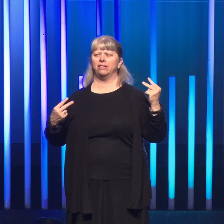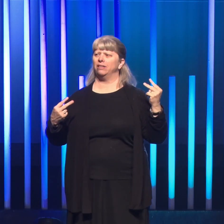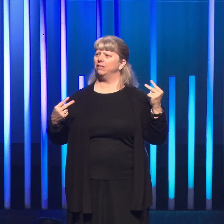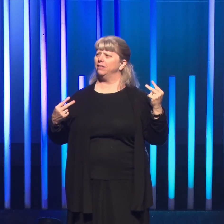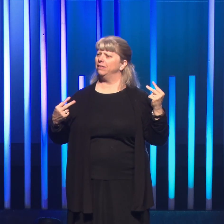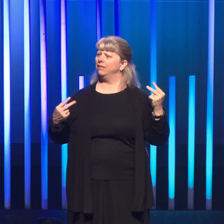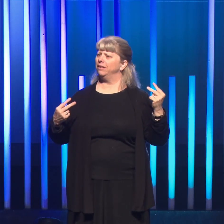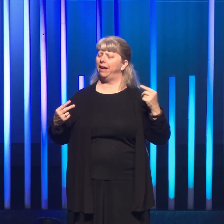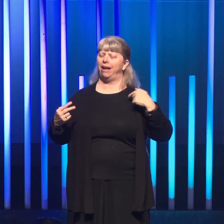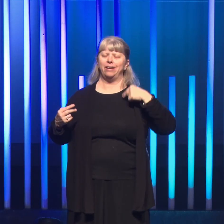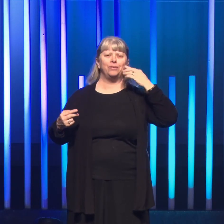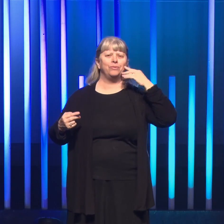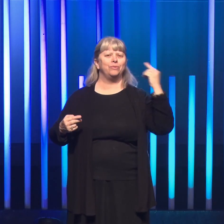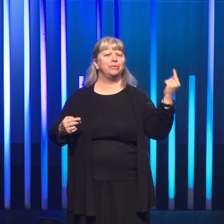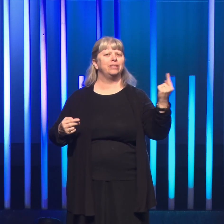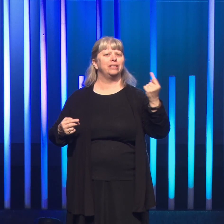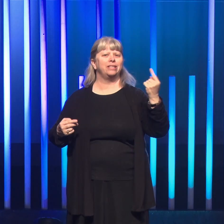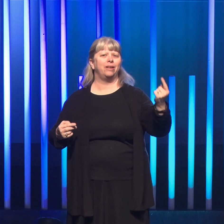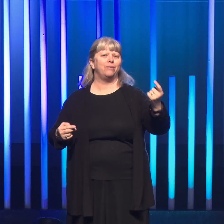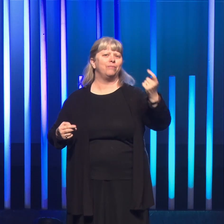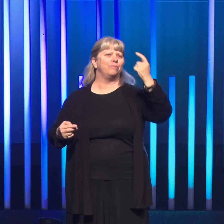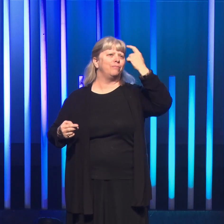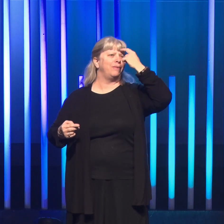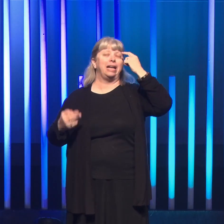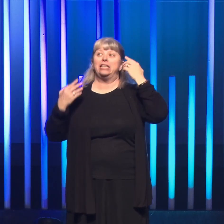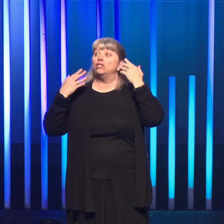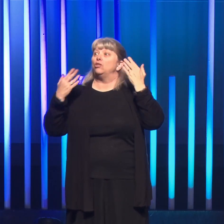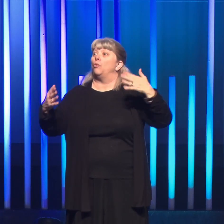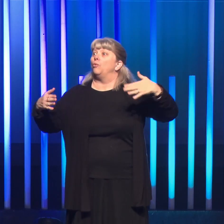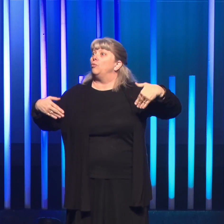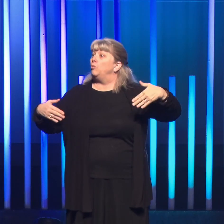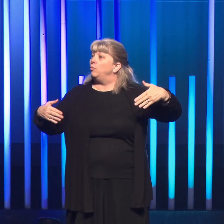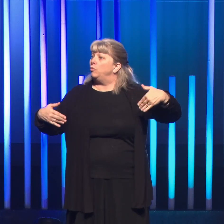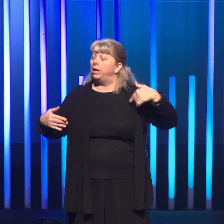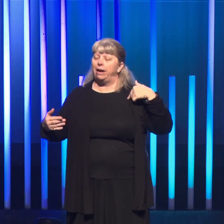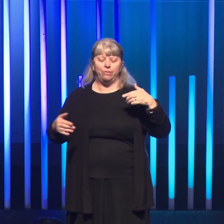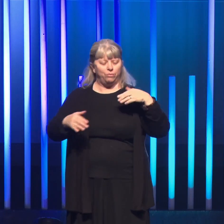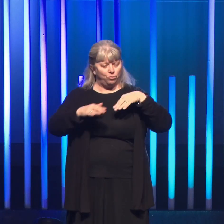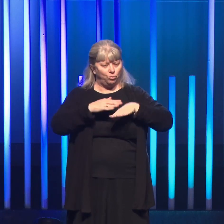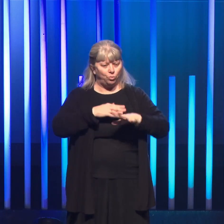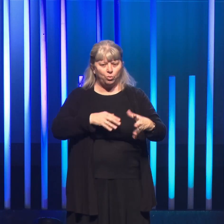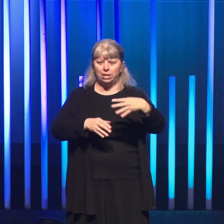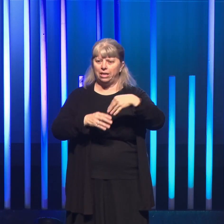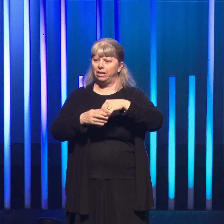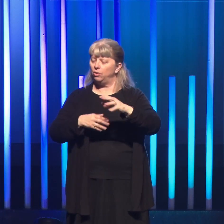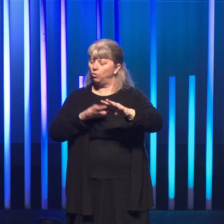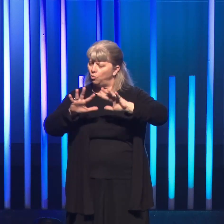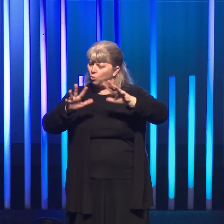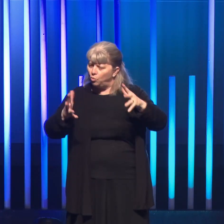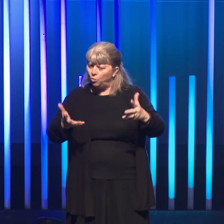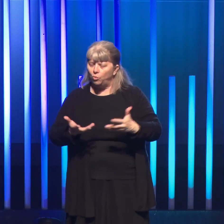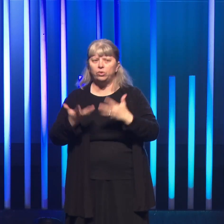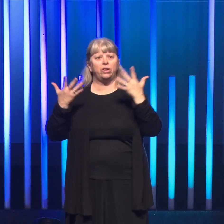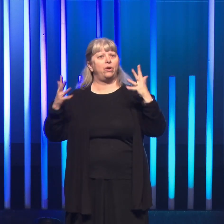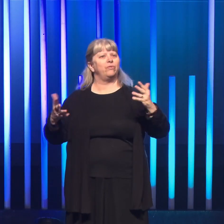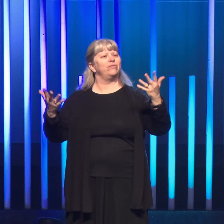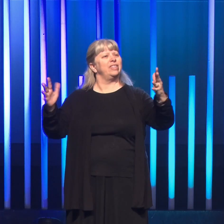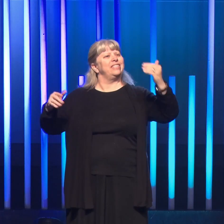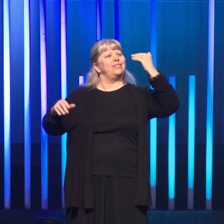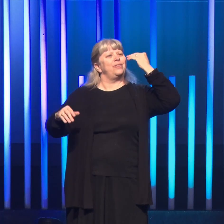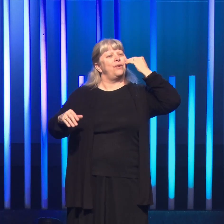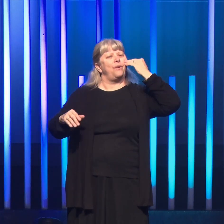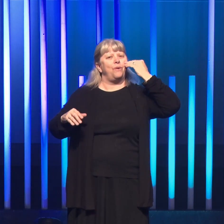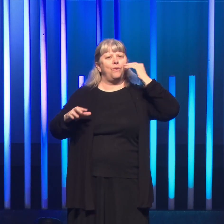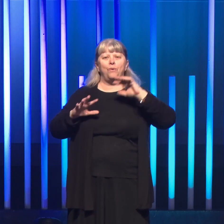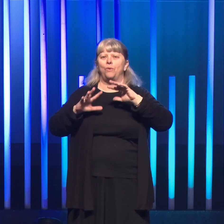I knew something my mind didn't yet know, that I was born into this world already knowing the